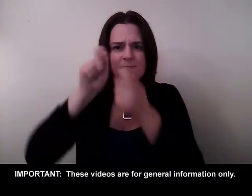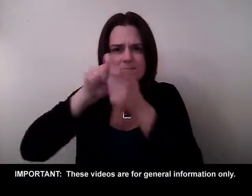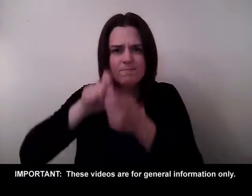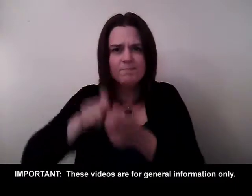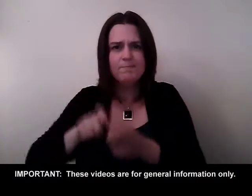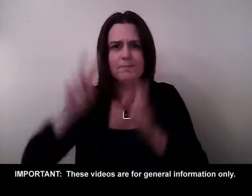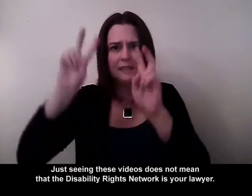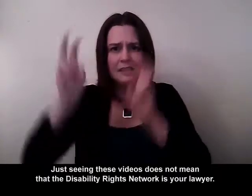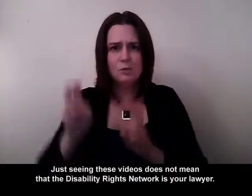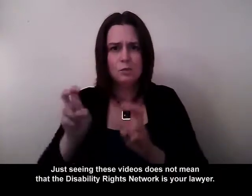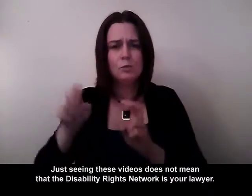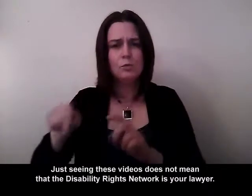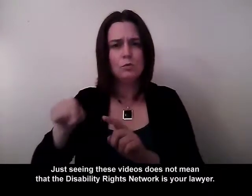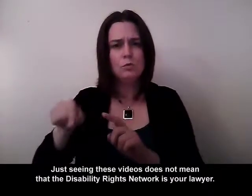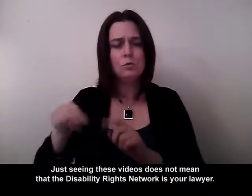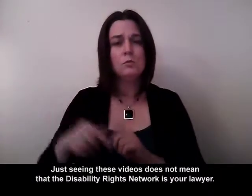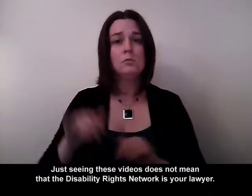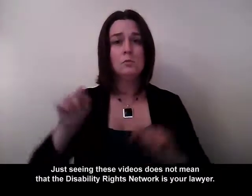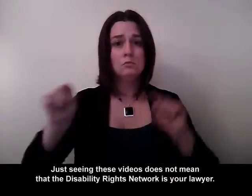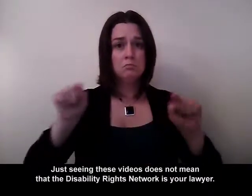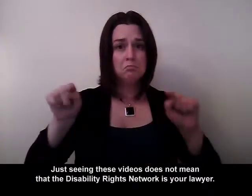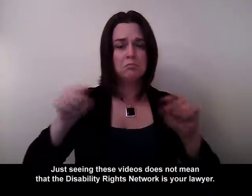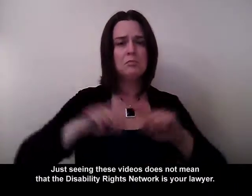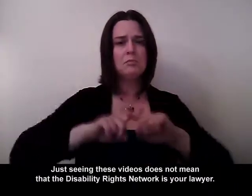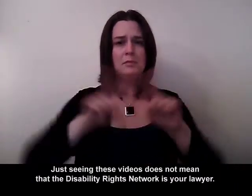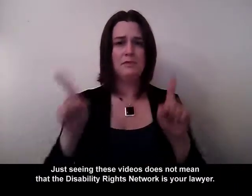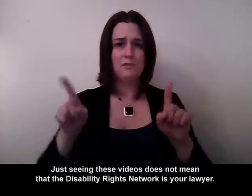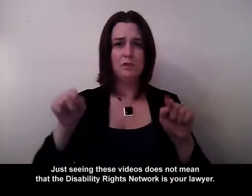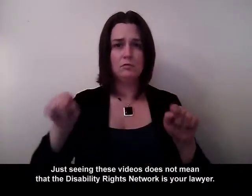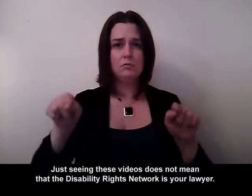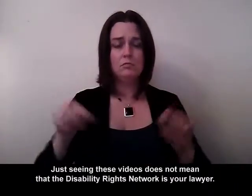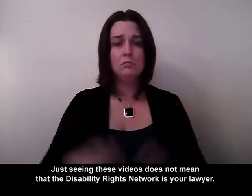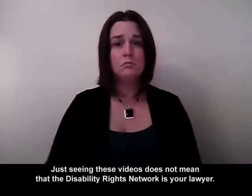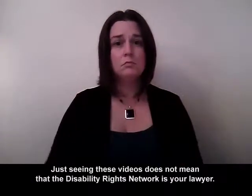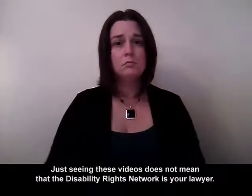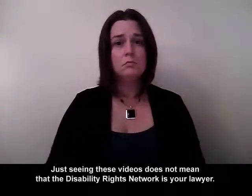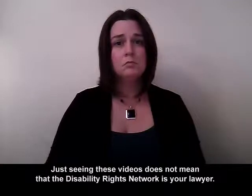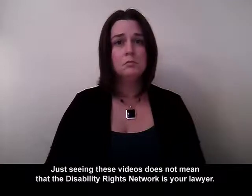Just seeing these videos does not mean that the Disability Rights Network is your lawyer.